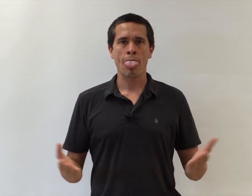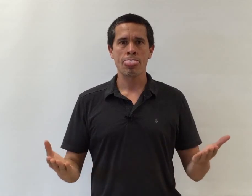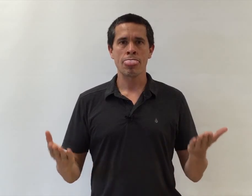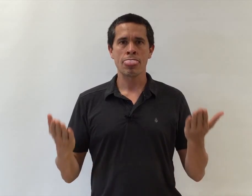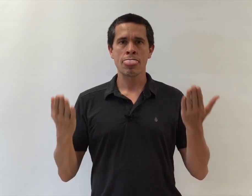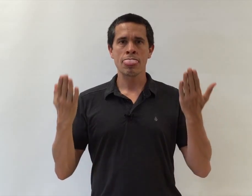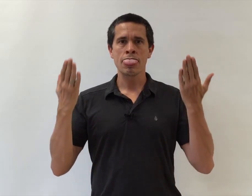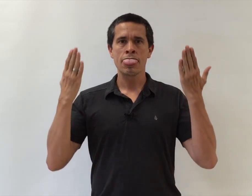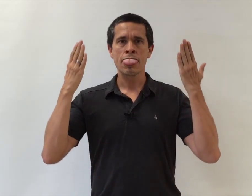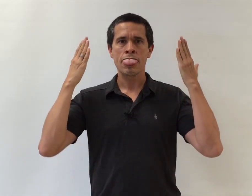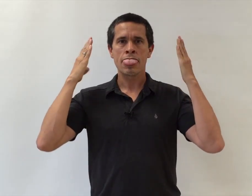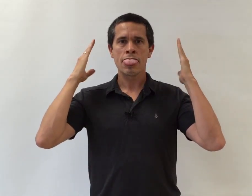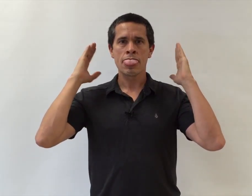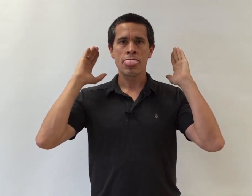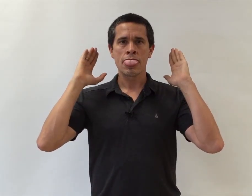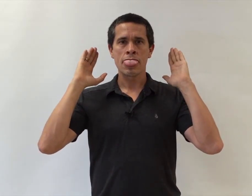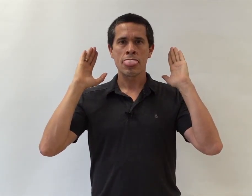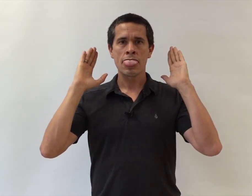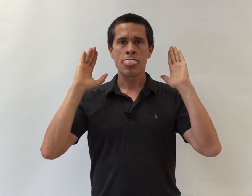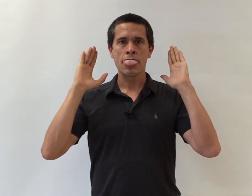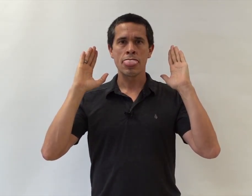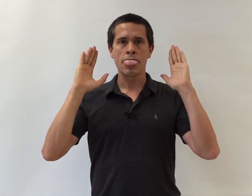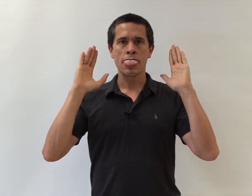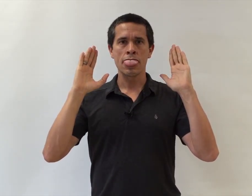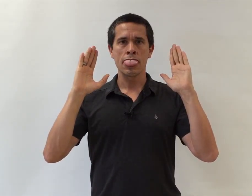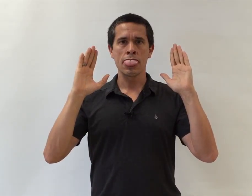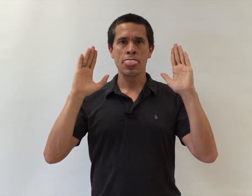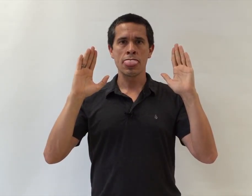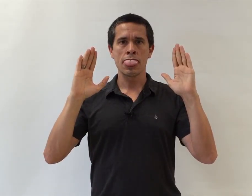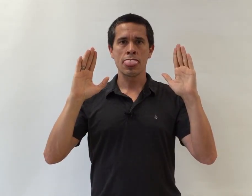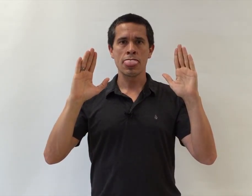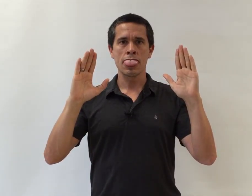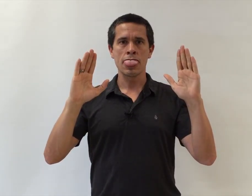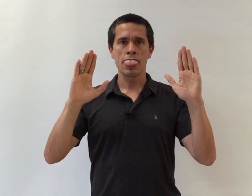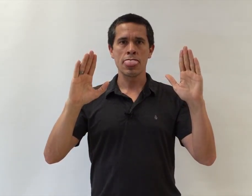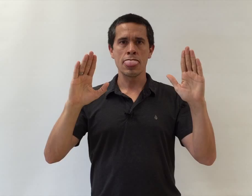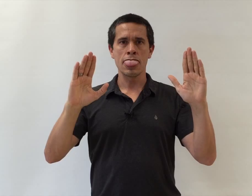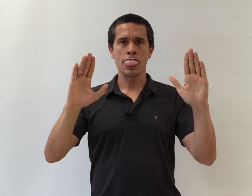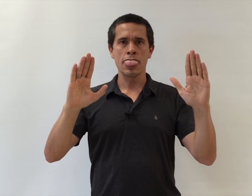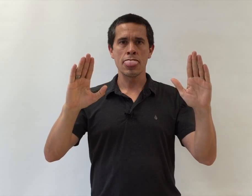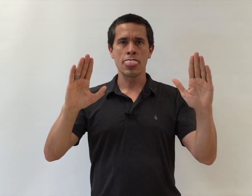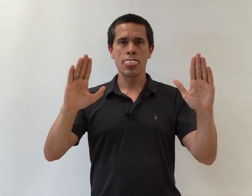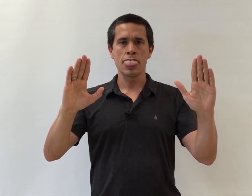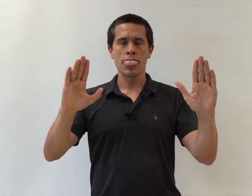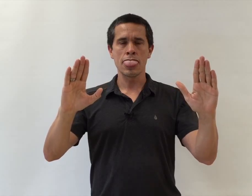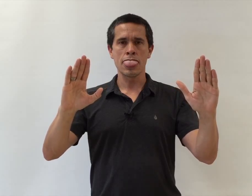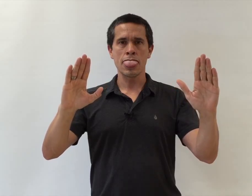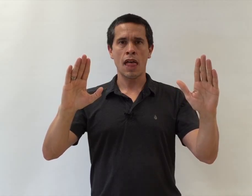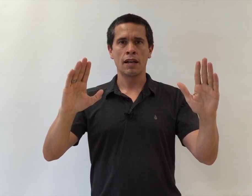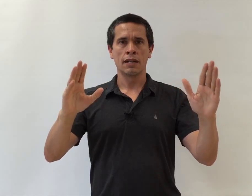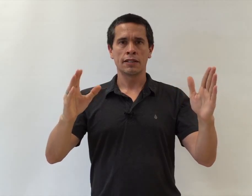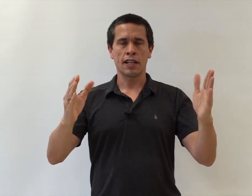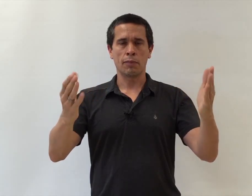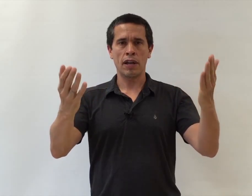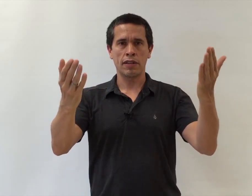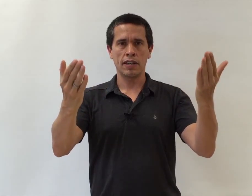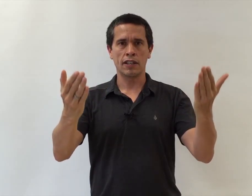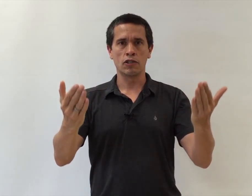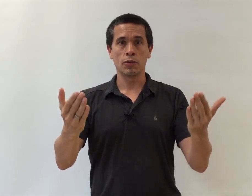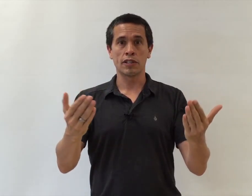take a breath in and do it with